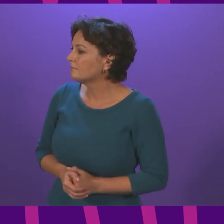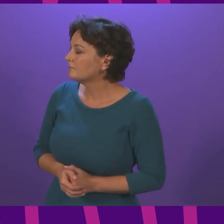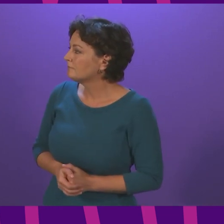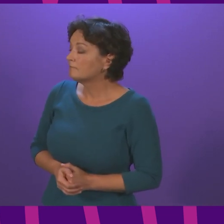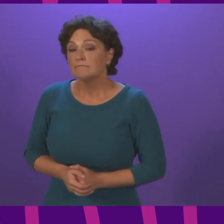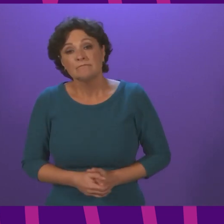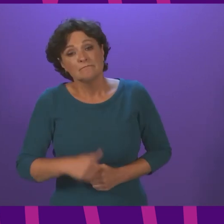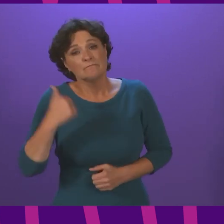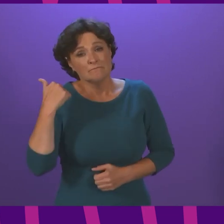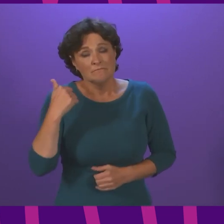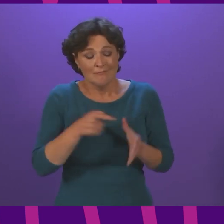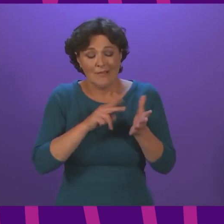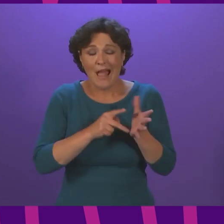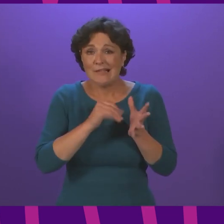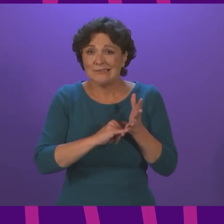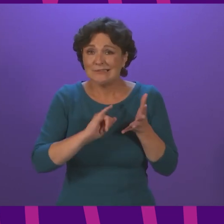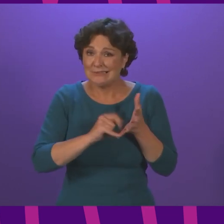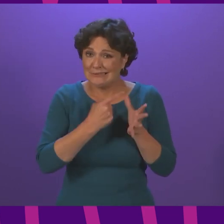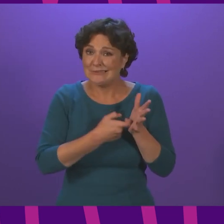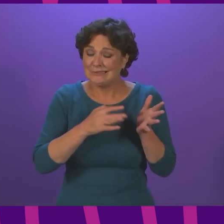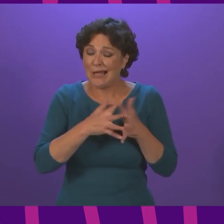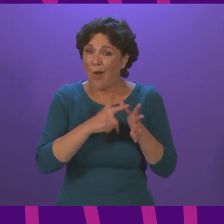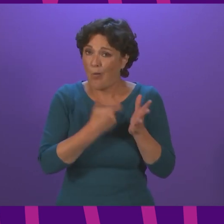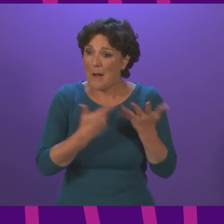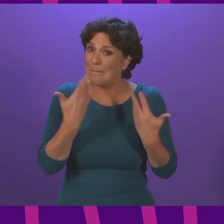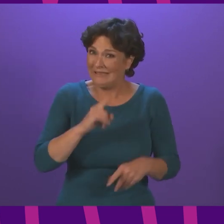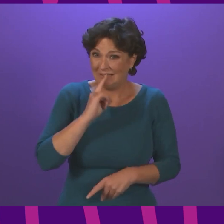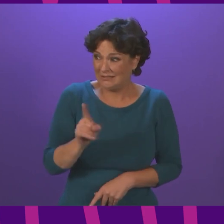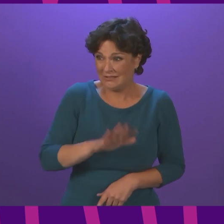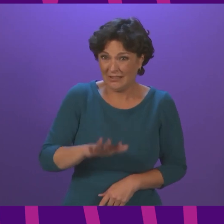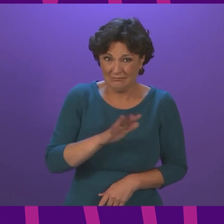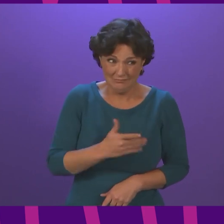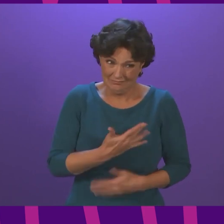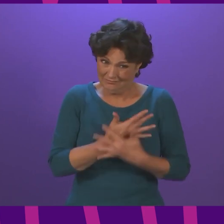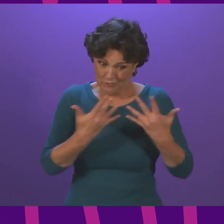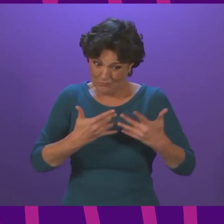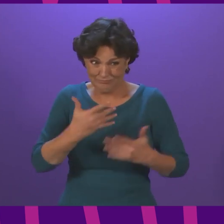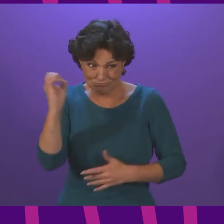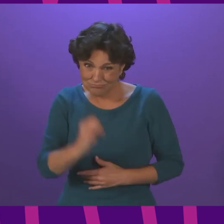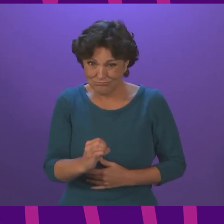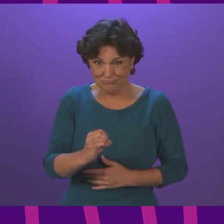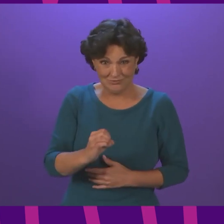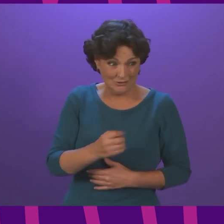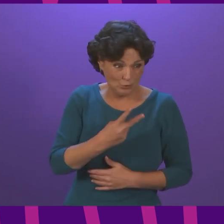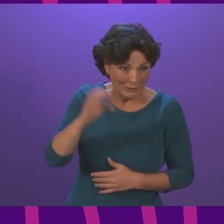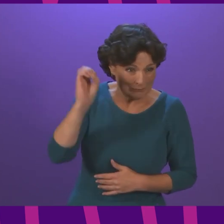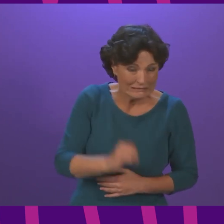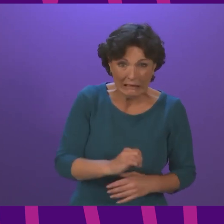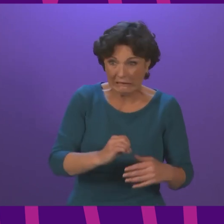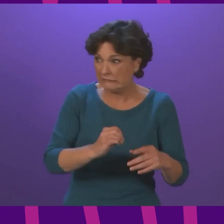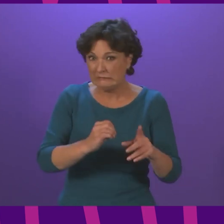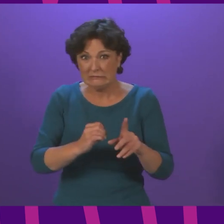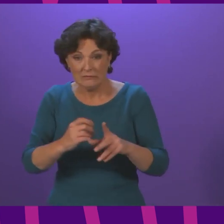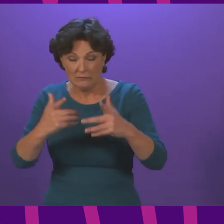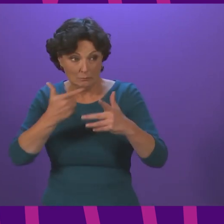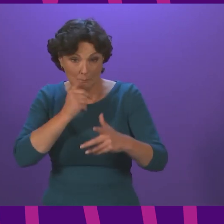mentioned a third of Scots don't have a driver's licence and a quarter of Scots don't have a passport given these are integral to the app logging in